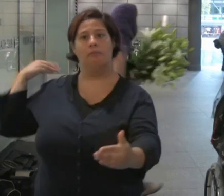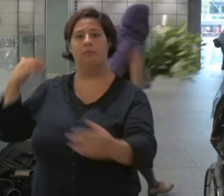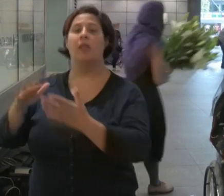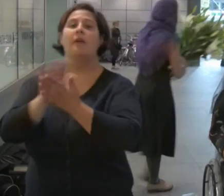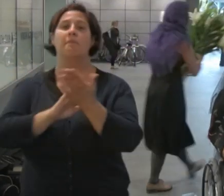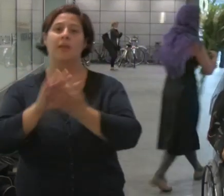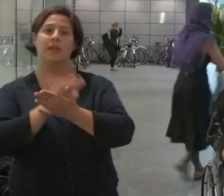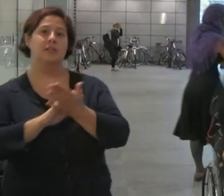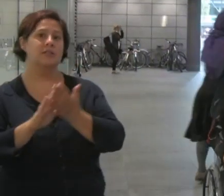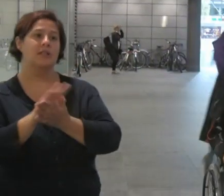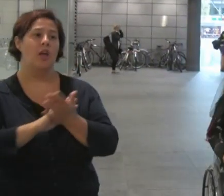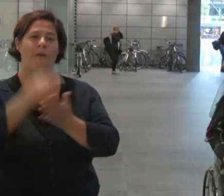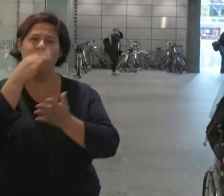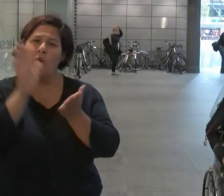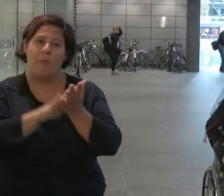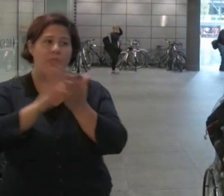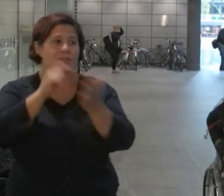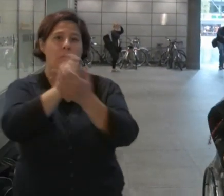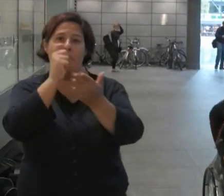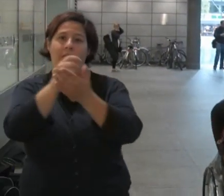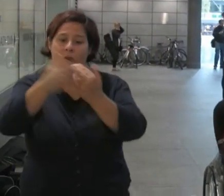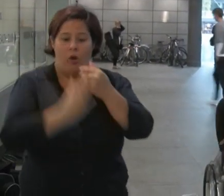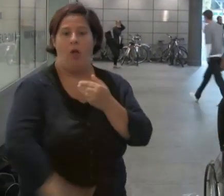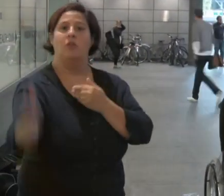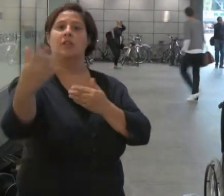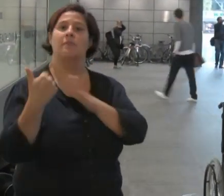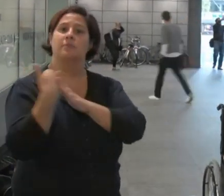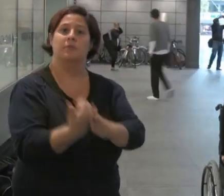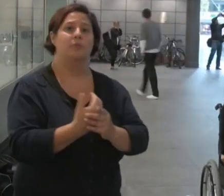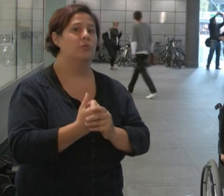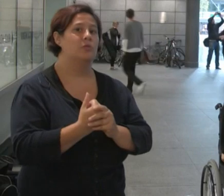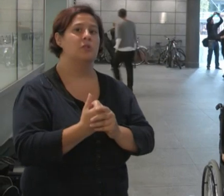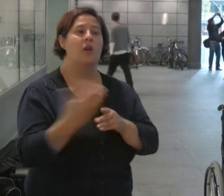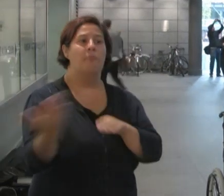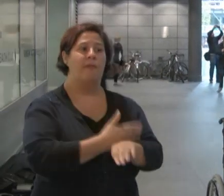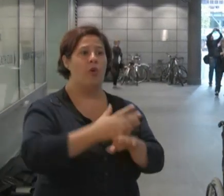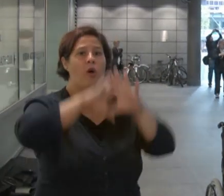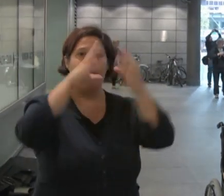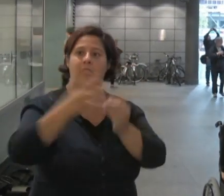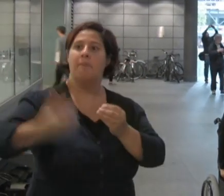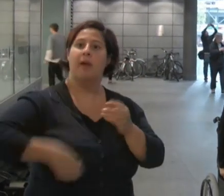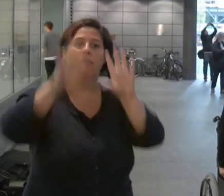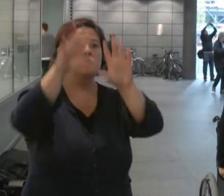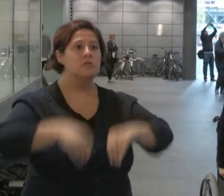meaning that she only had a few months left to appeal for long-term support and support fee, before she lost everything.